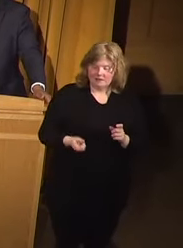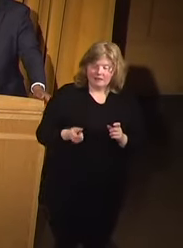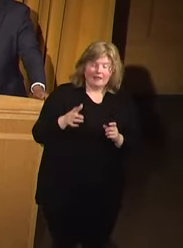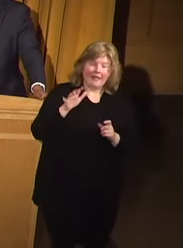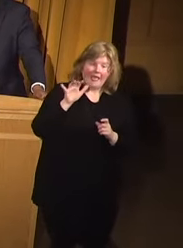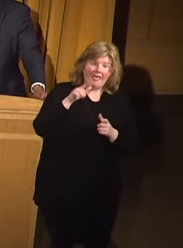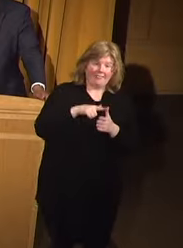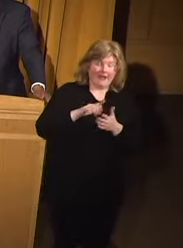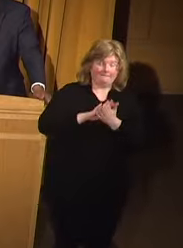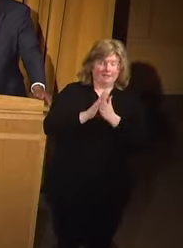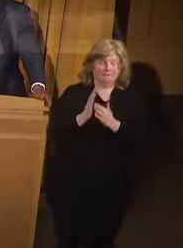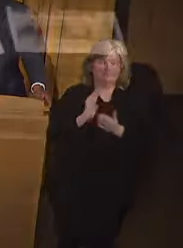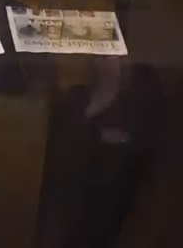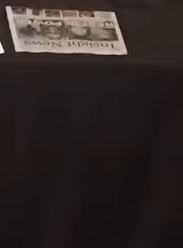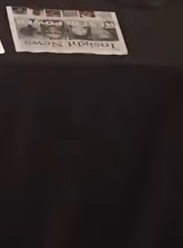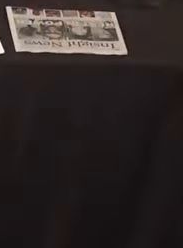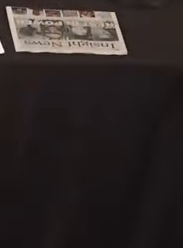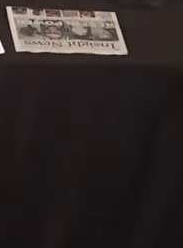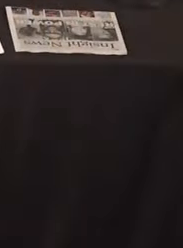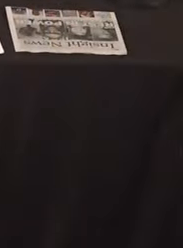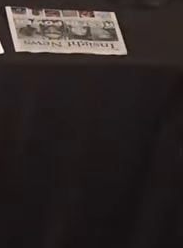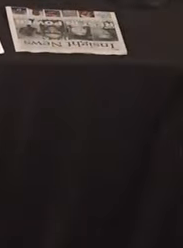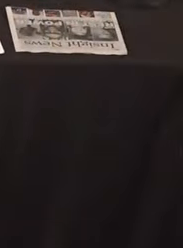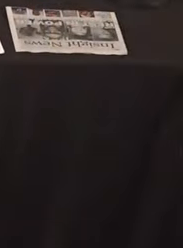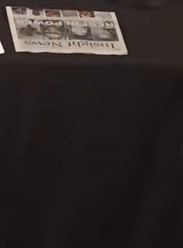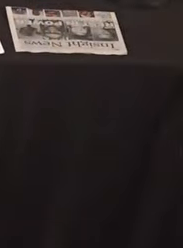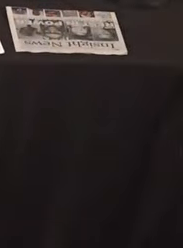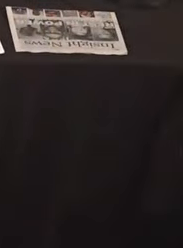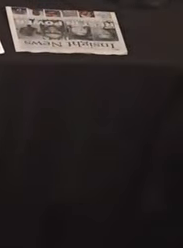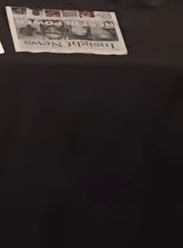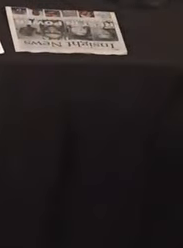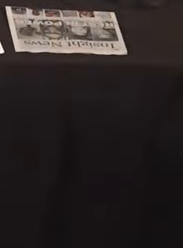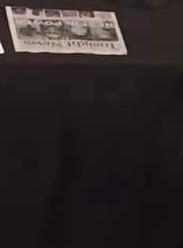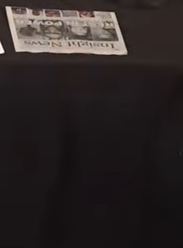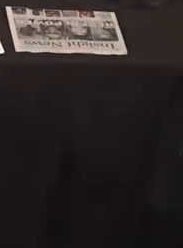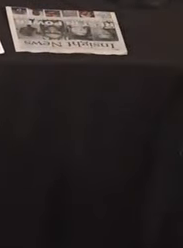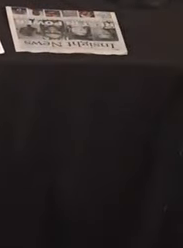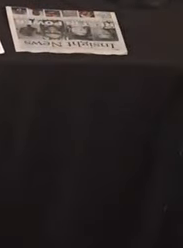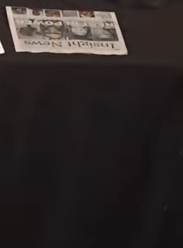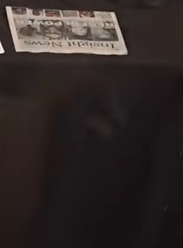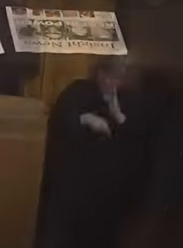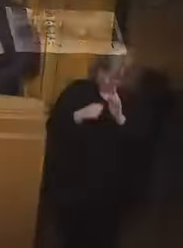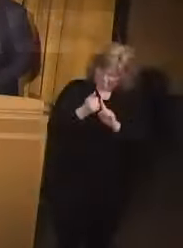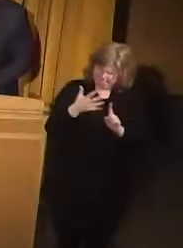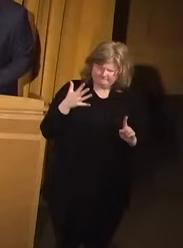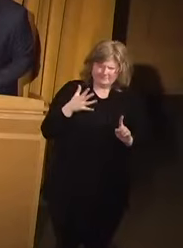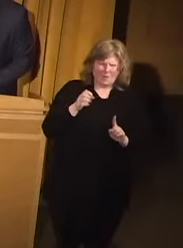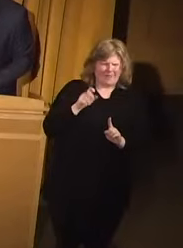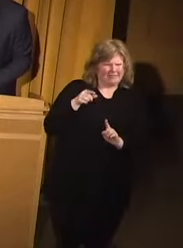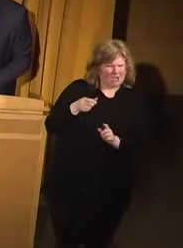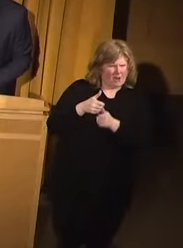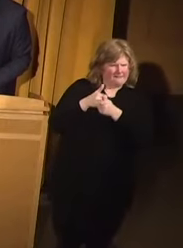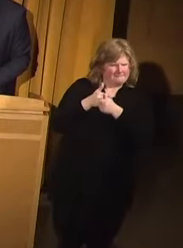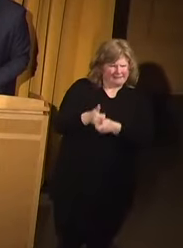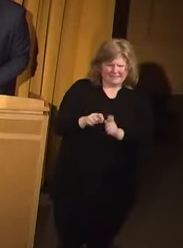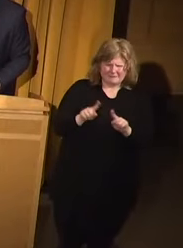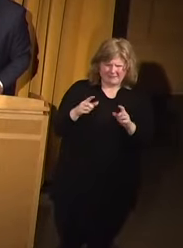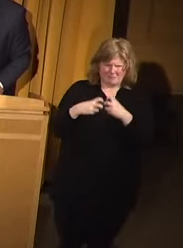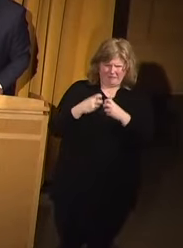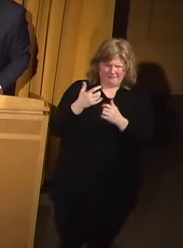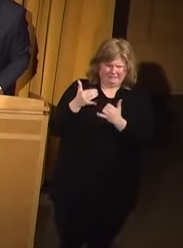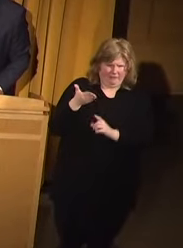incumbent upon us as the monitor team to drill down deeper. Say, okay, well, they're in compliance, but we still haven't fixed the problem.